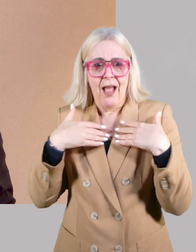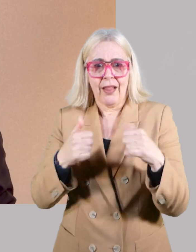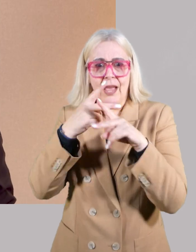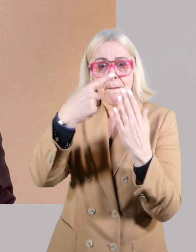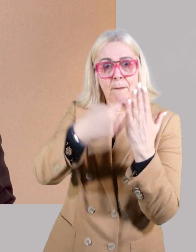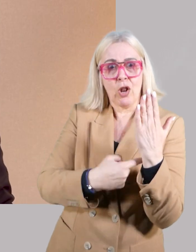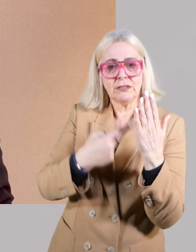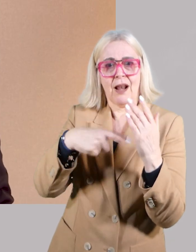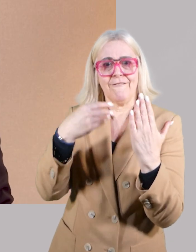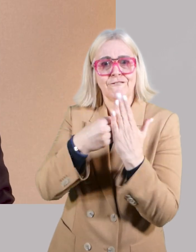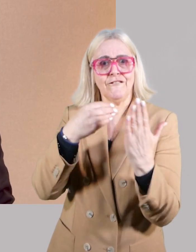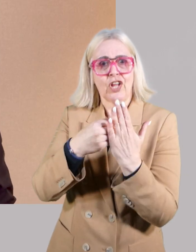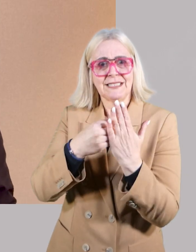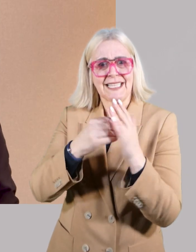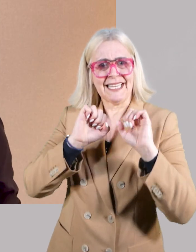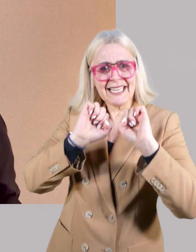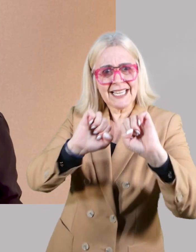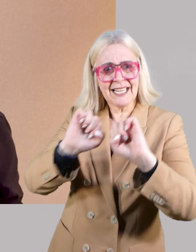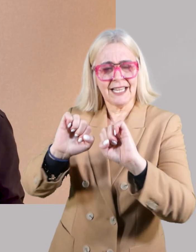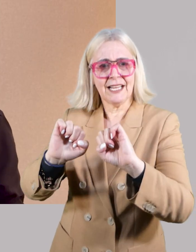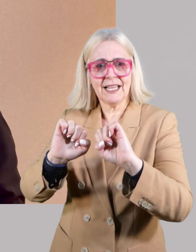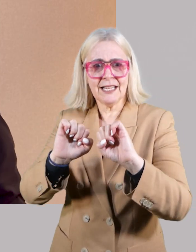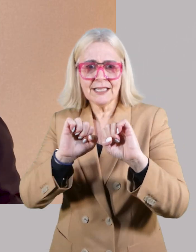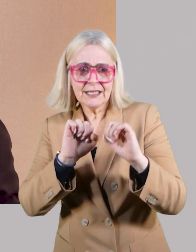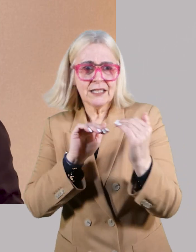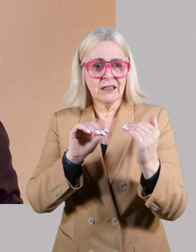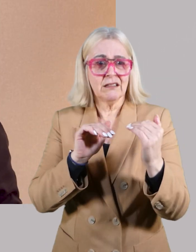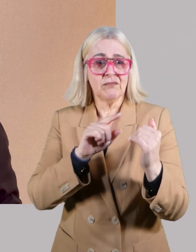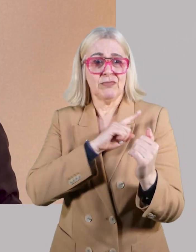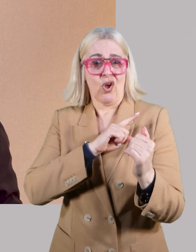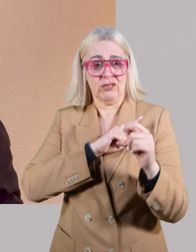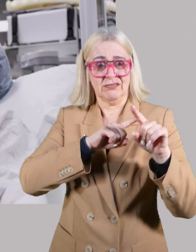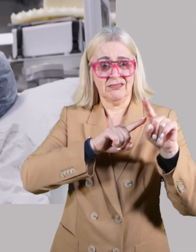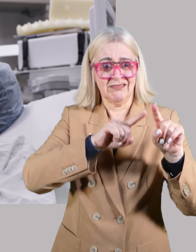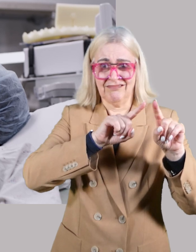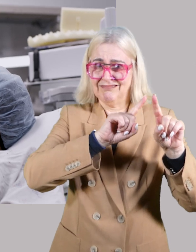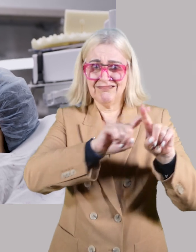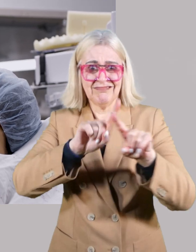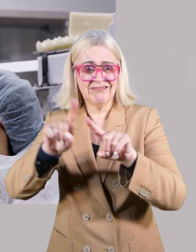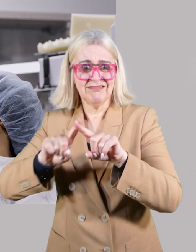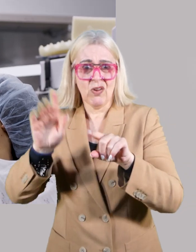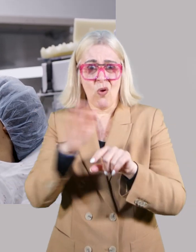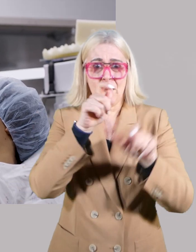by their unique healthcare policies and reimbursement systems. Because of these variations,